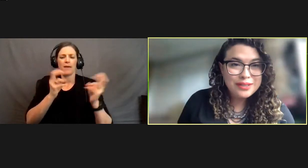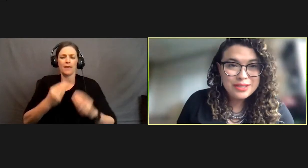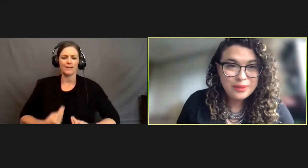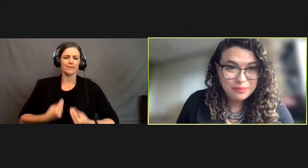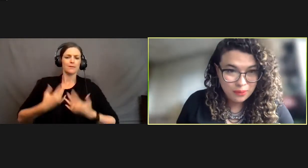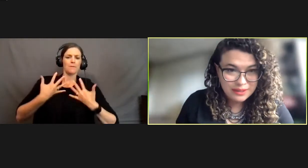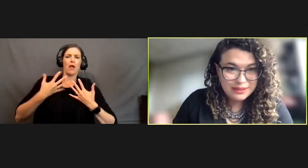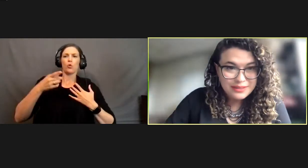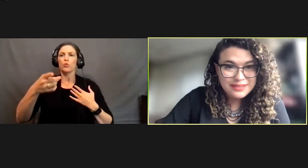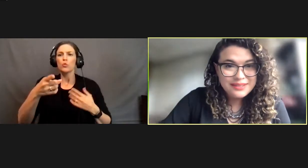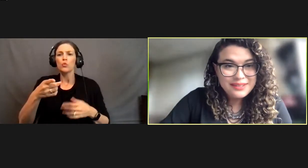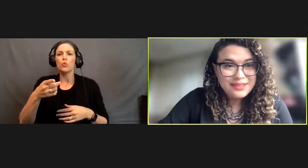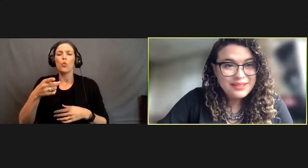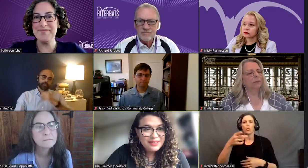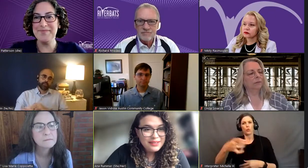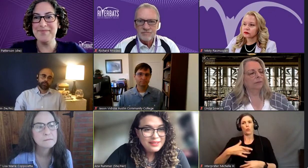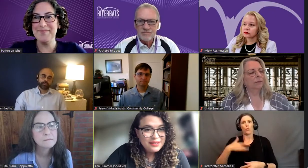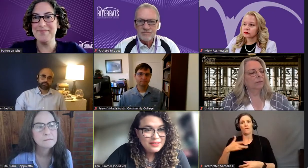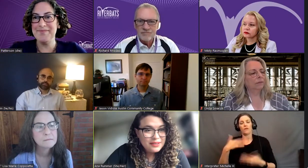you feel is so important?